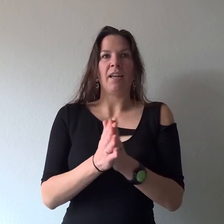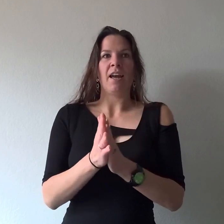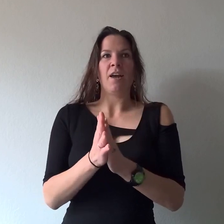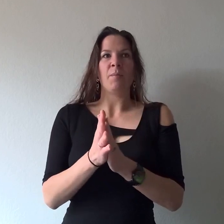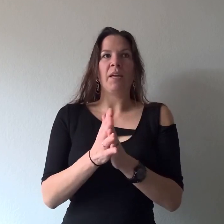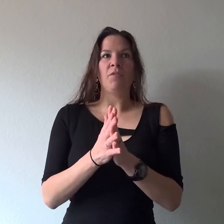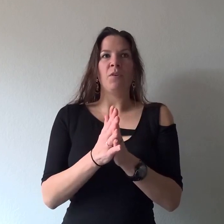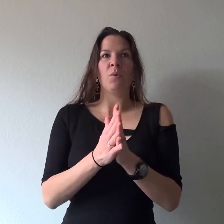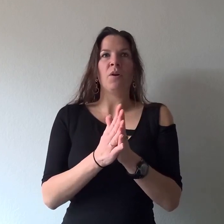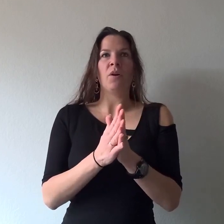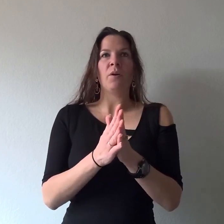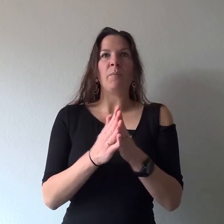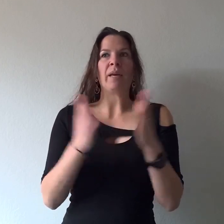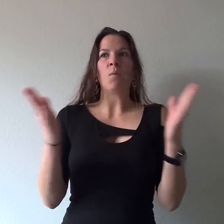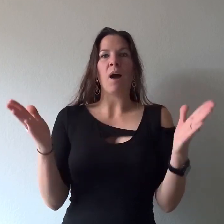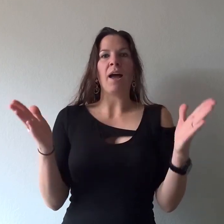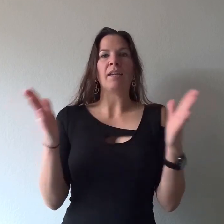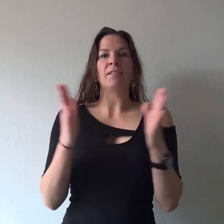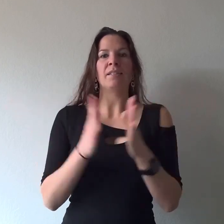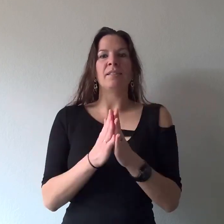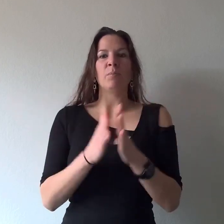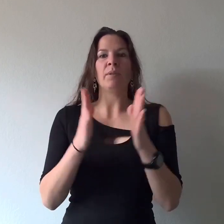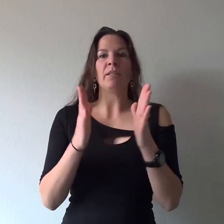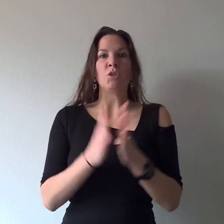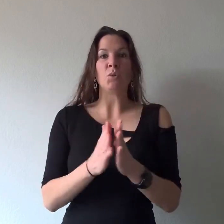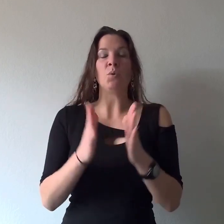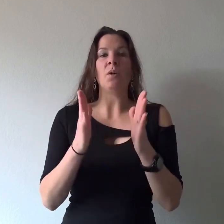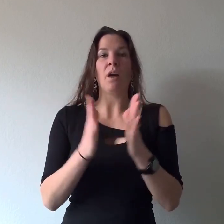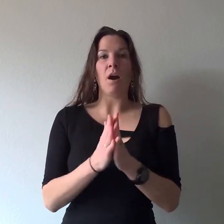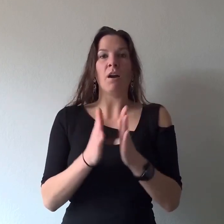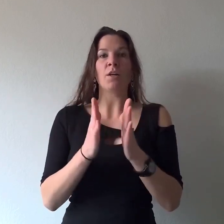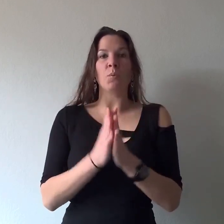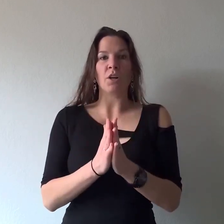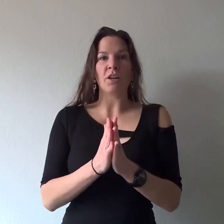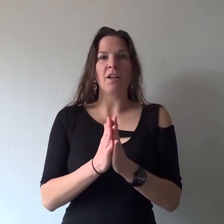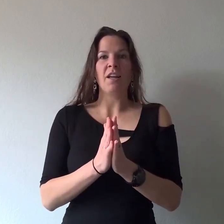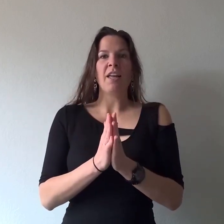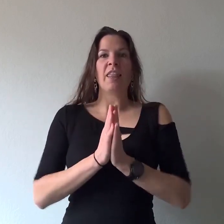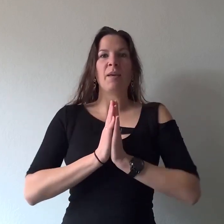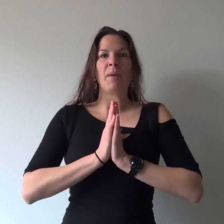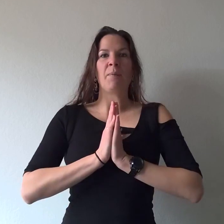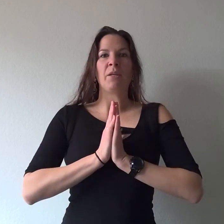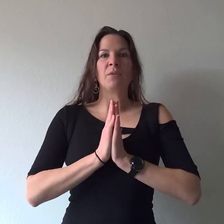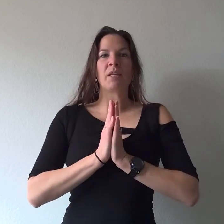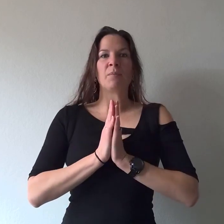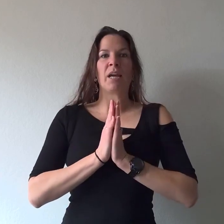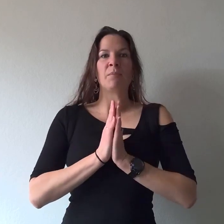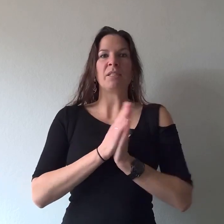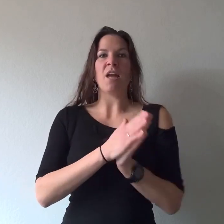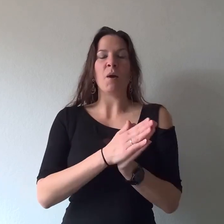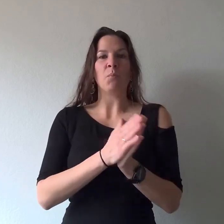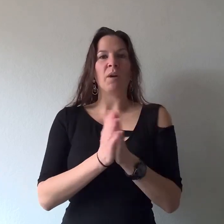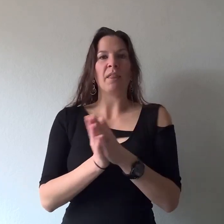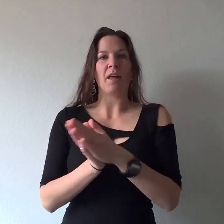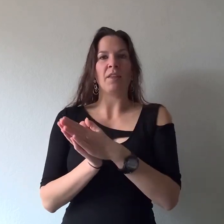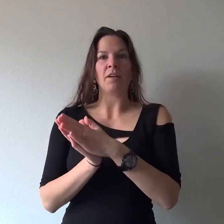if your big why is to simply do the hard work that maybe you sometimes numb with other